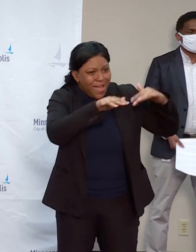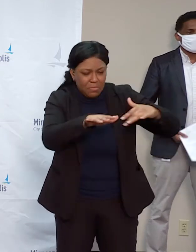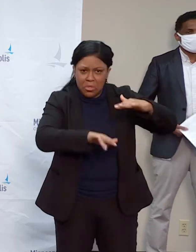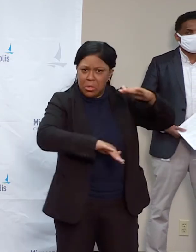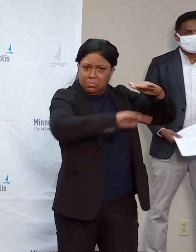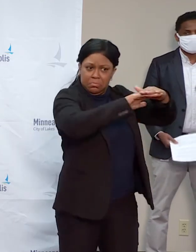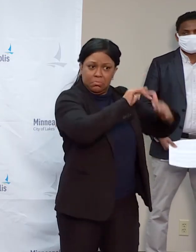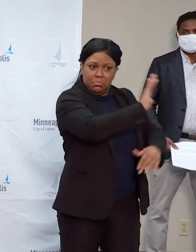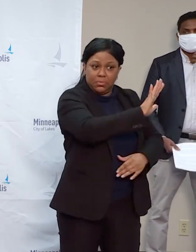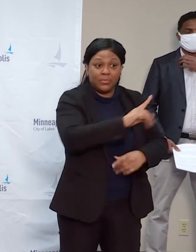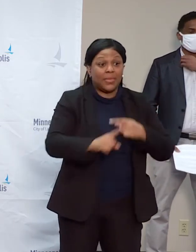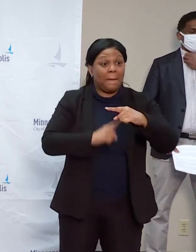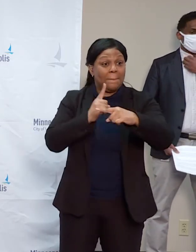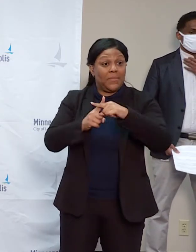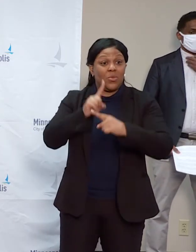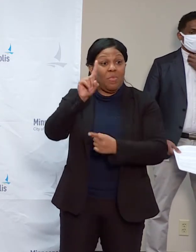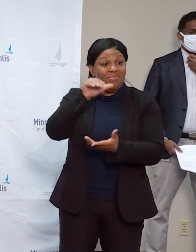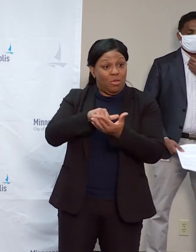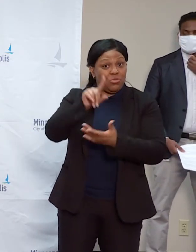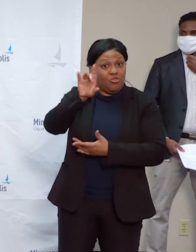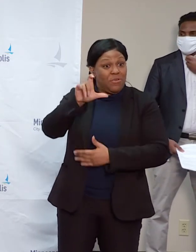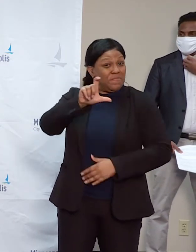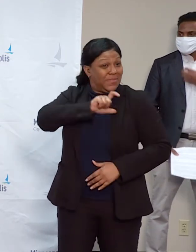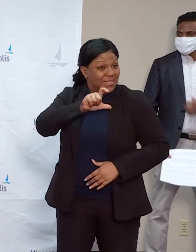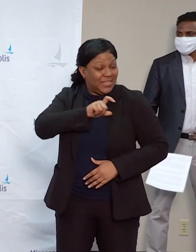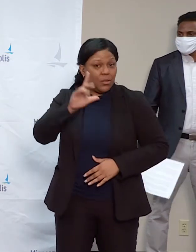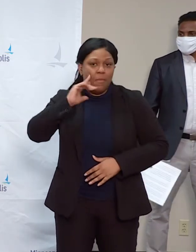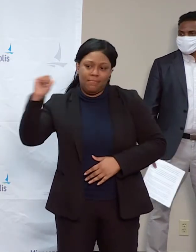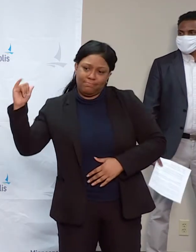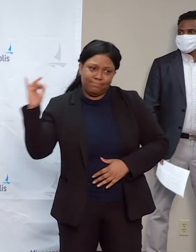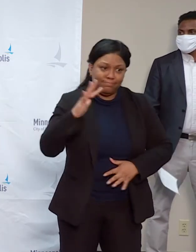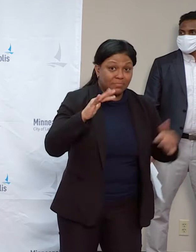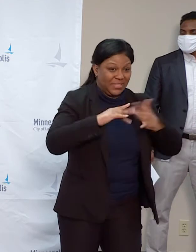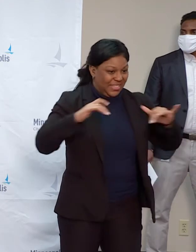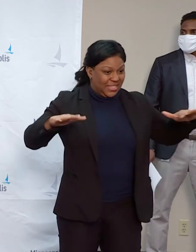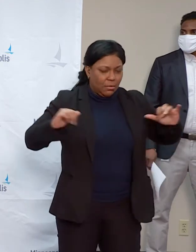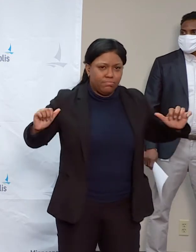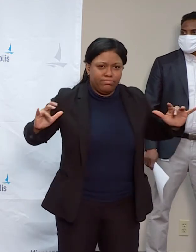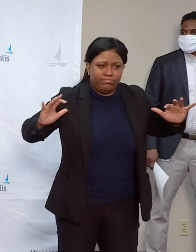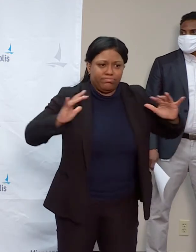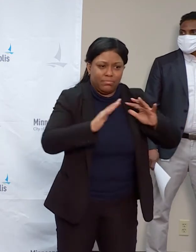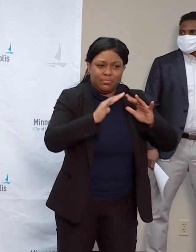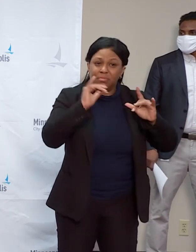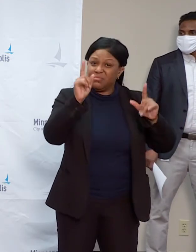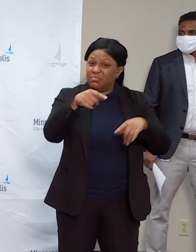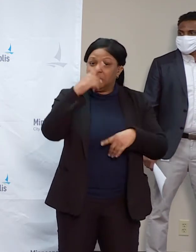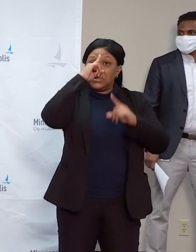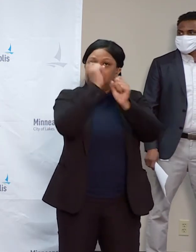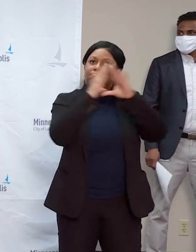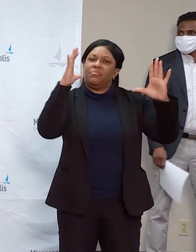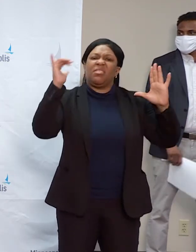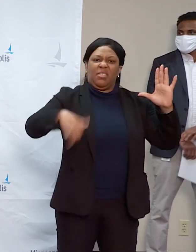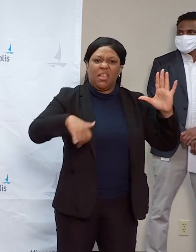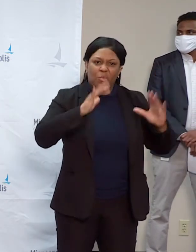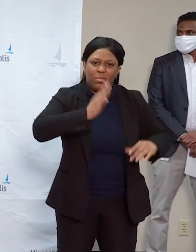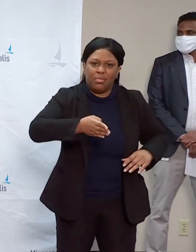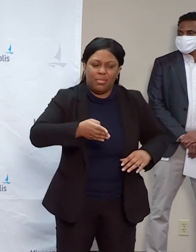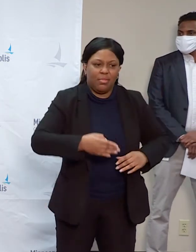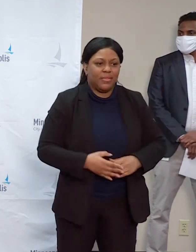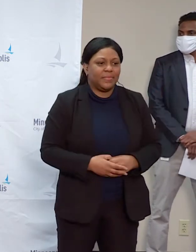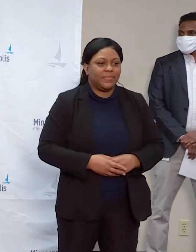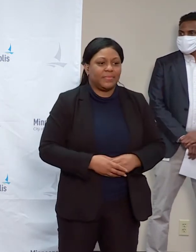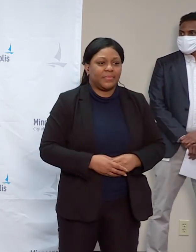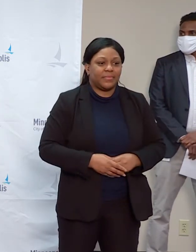law enforcement from 12 different jurisdictions. The second piece, 38th and Chicago, will remain closed to vehicular